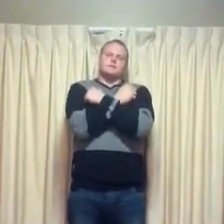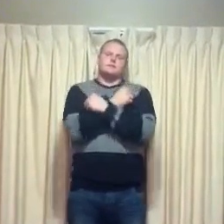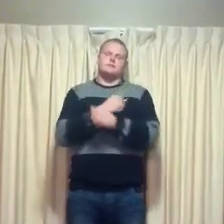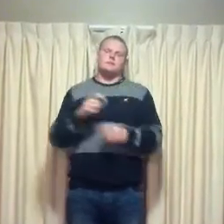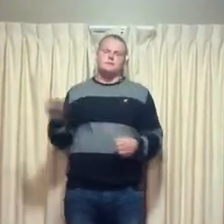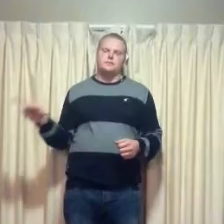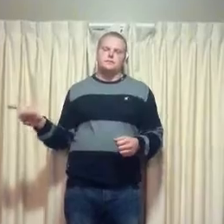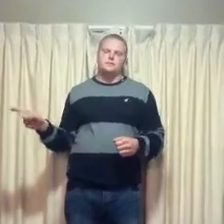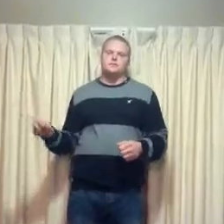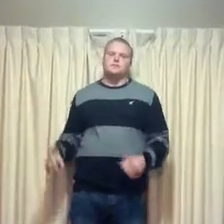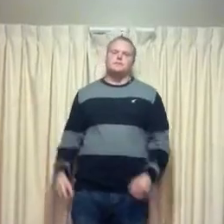love you.